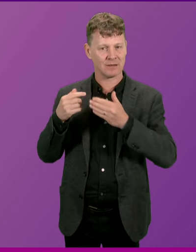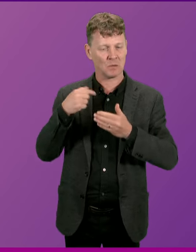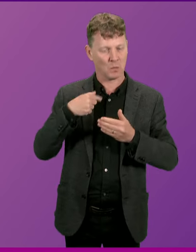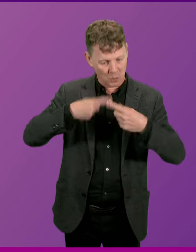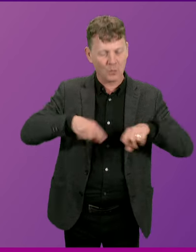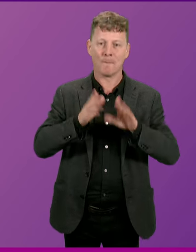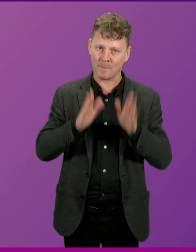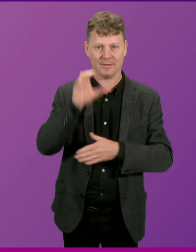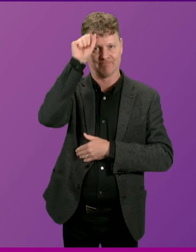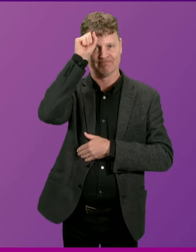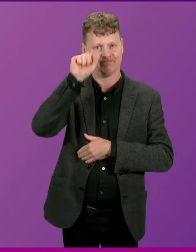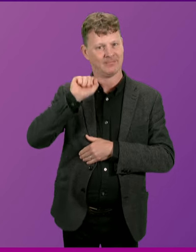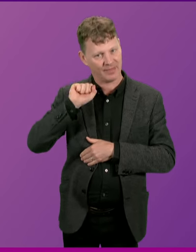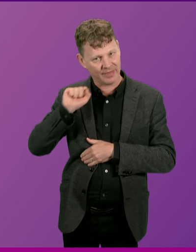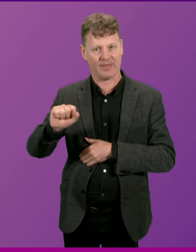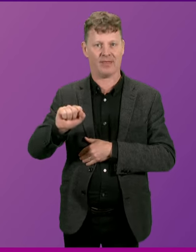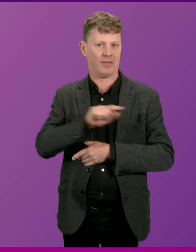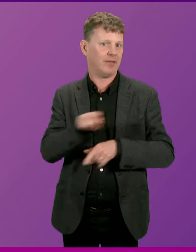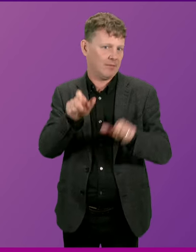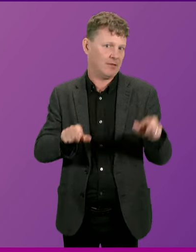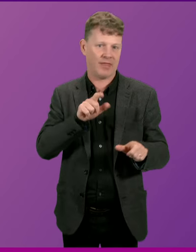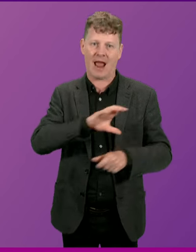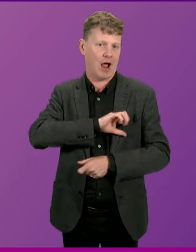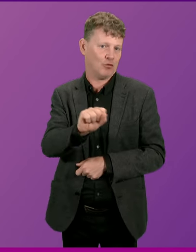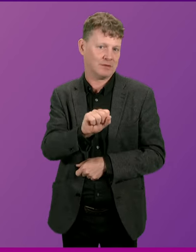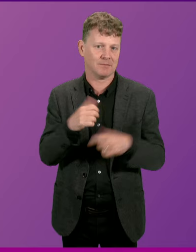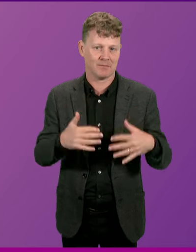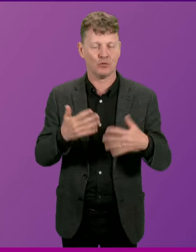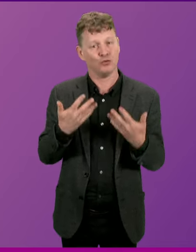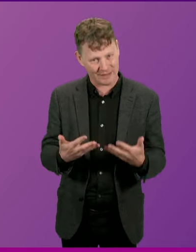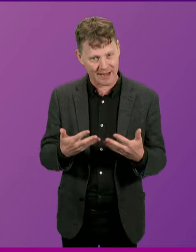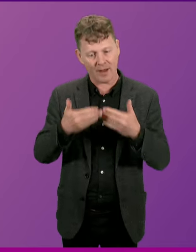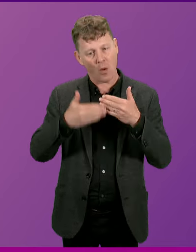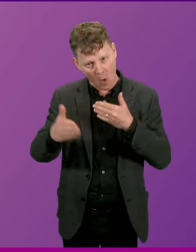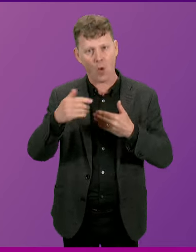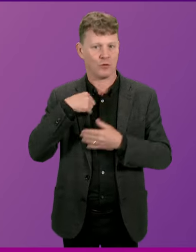important. So today, and always, we will remember them.